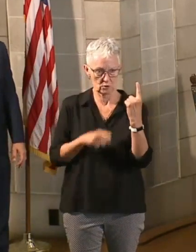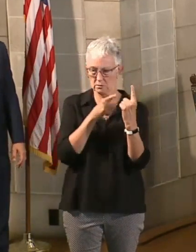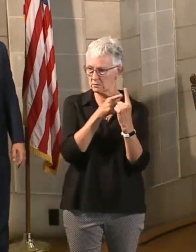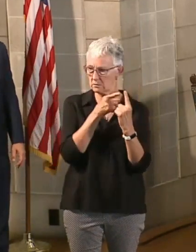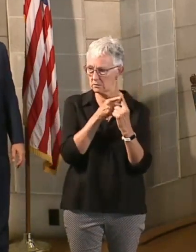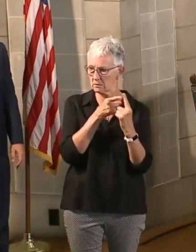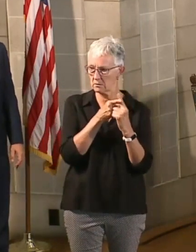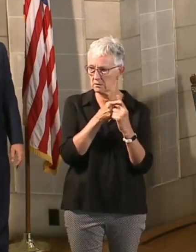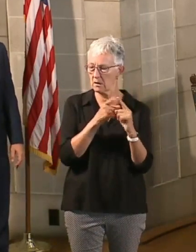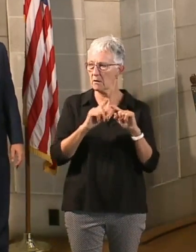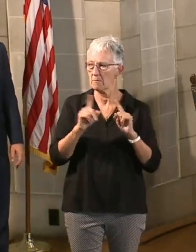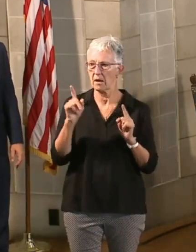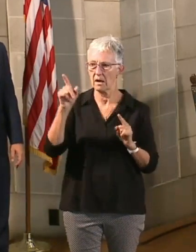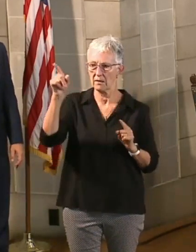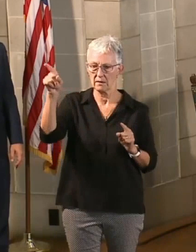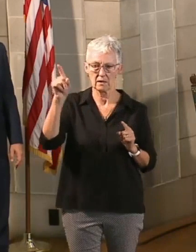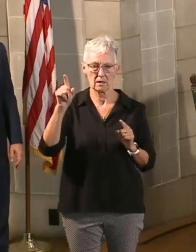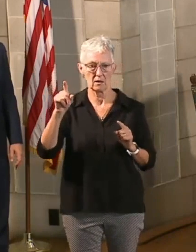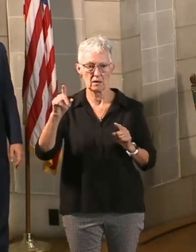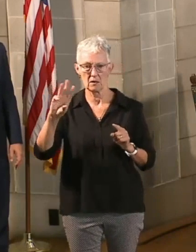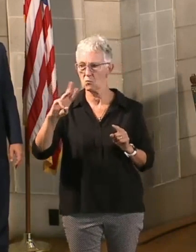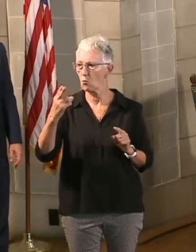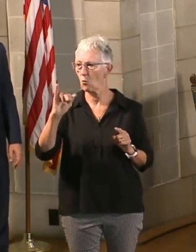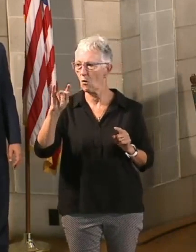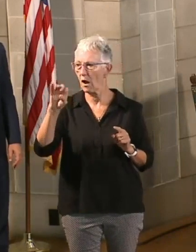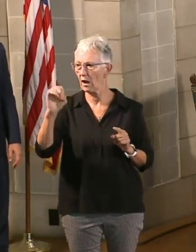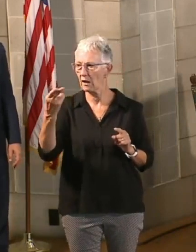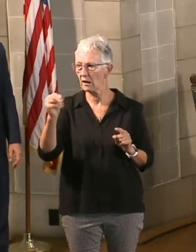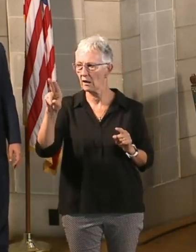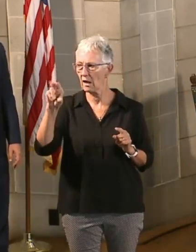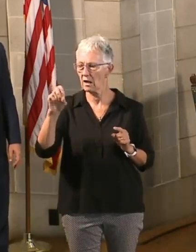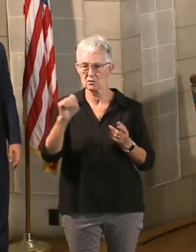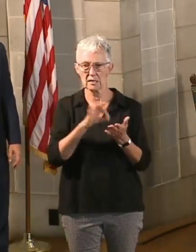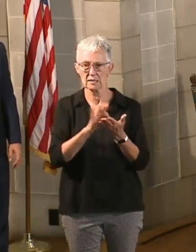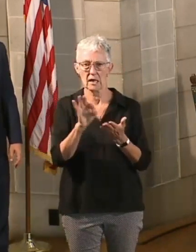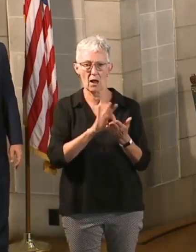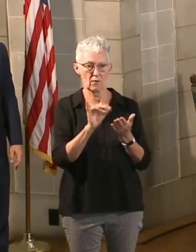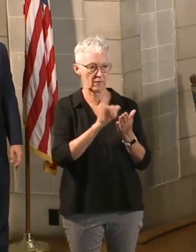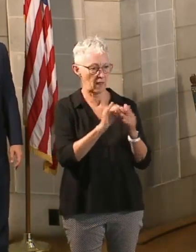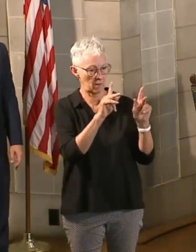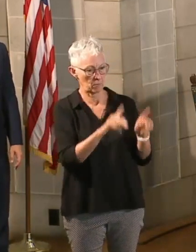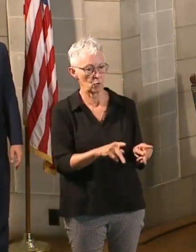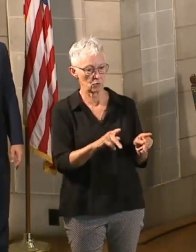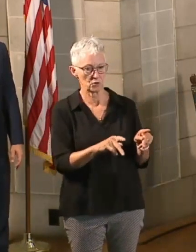count that multiple test positive on one person as part of the numbers we report. John Kepper, 3 News Now.